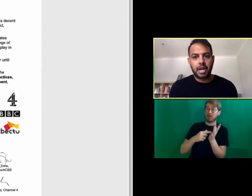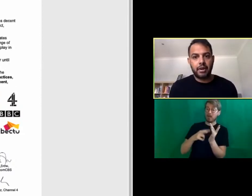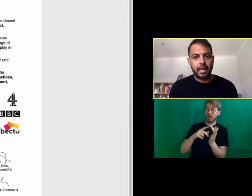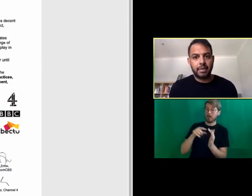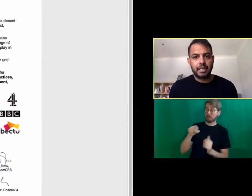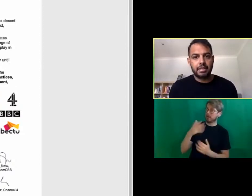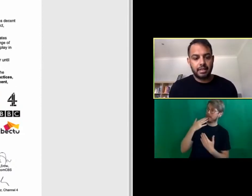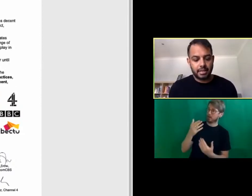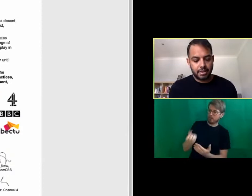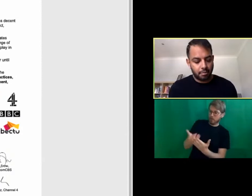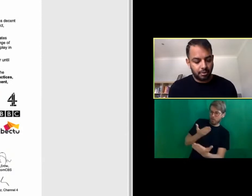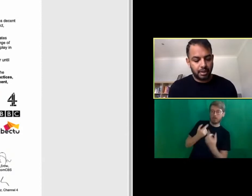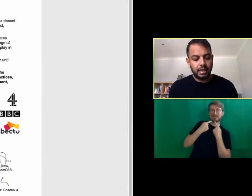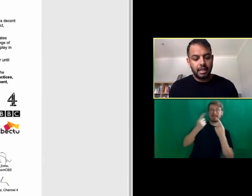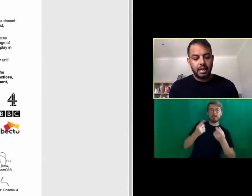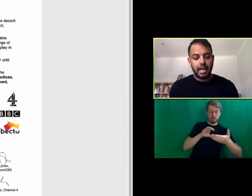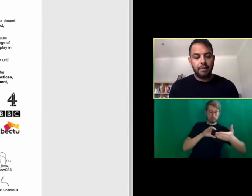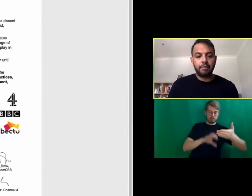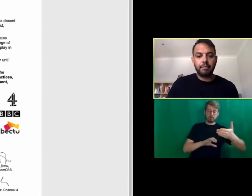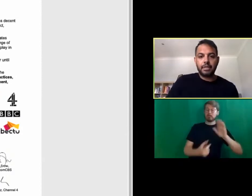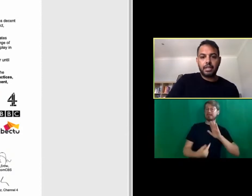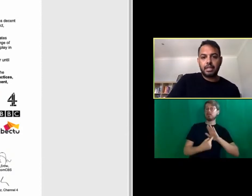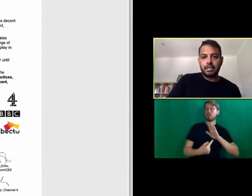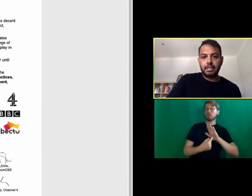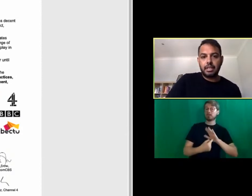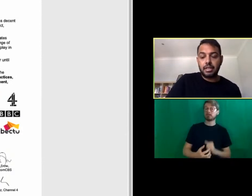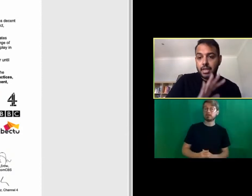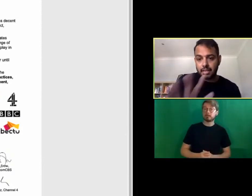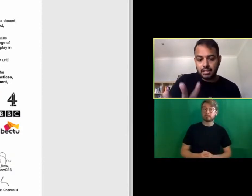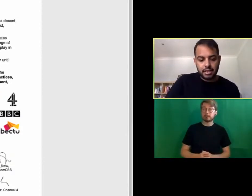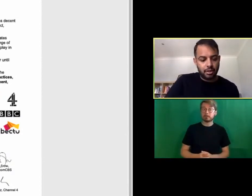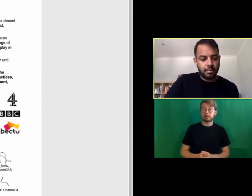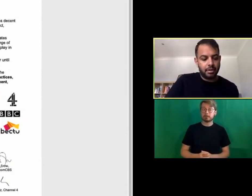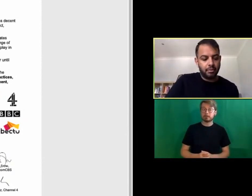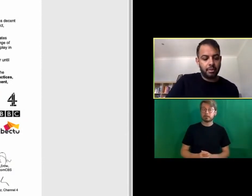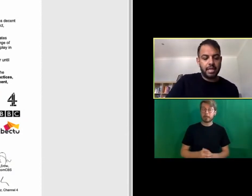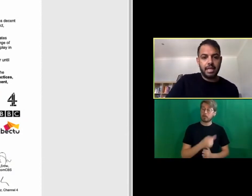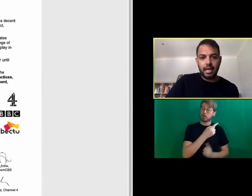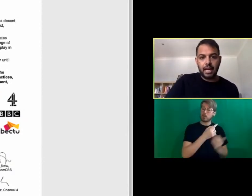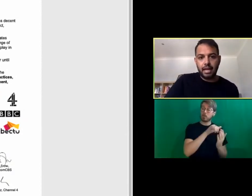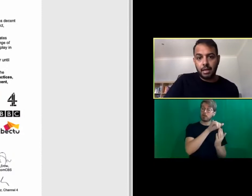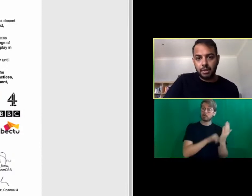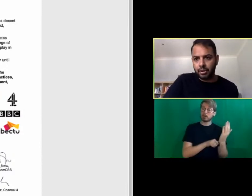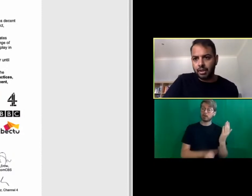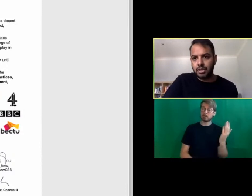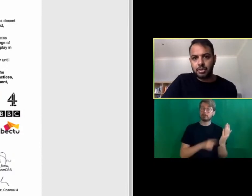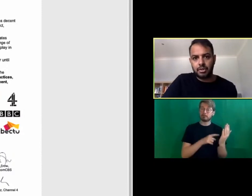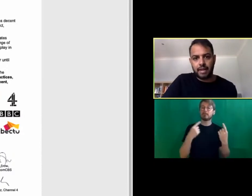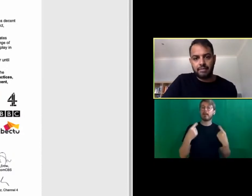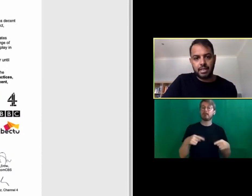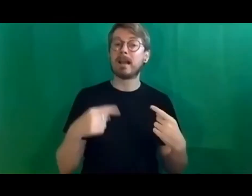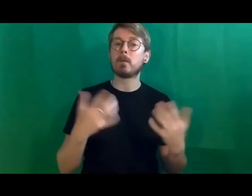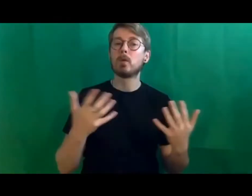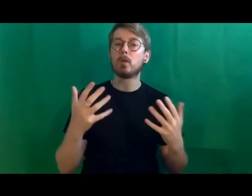for for sharing that because I think it's so important um so this this document will be uh available on our